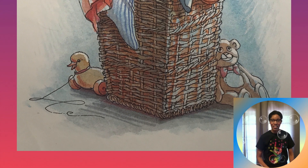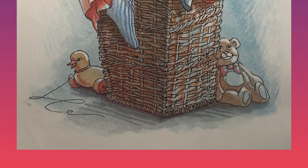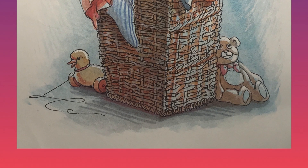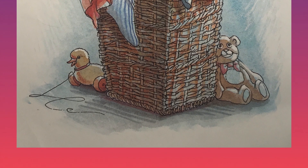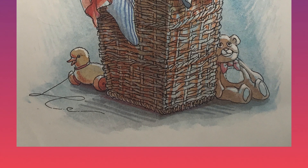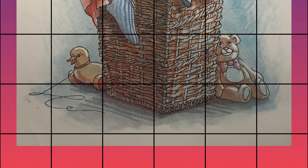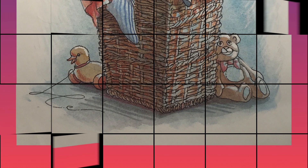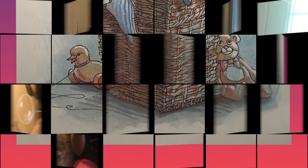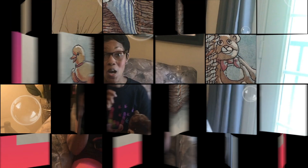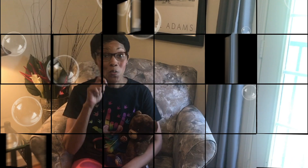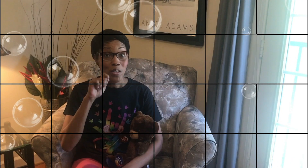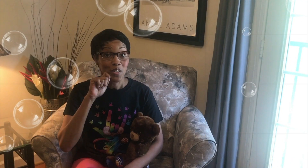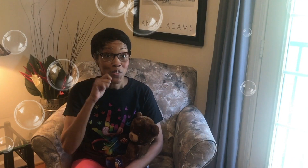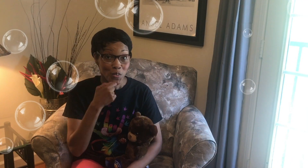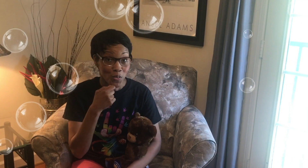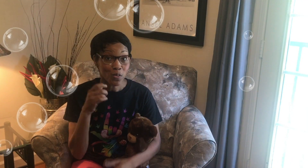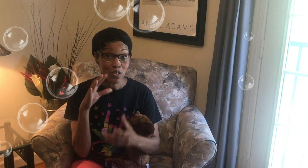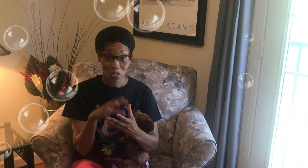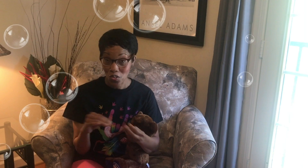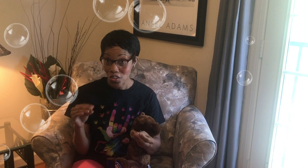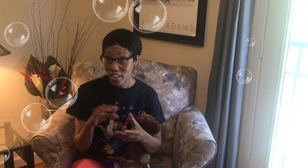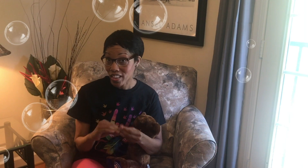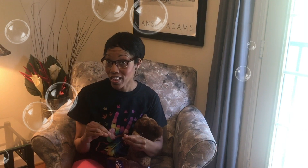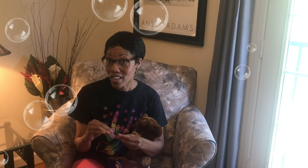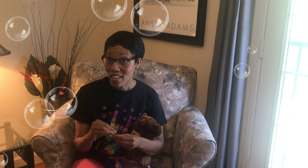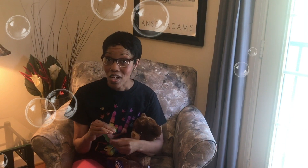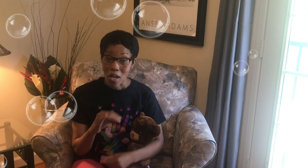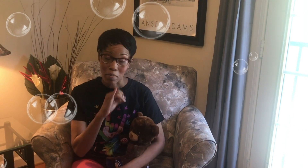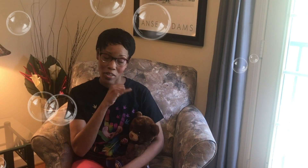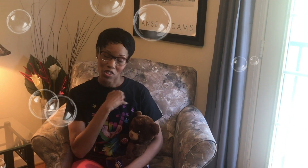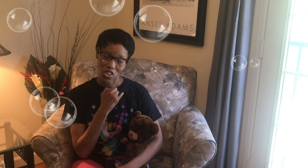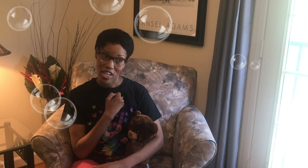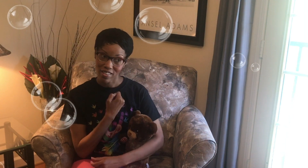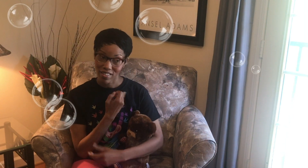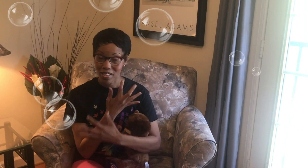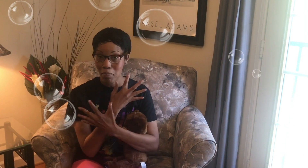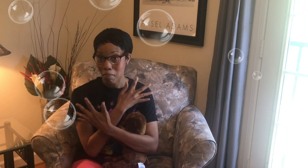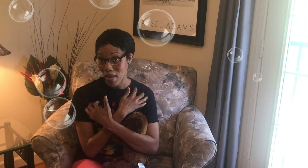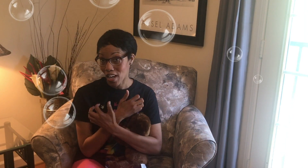Wow what a cool story about Jessie bear